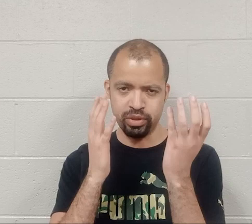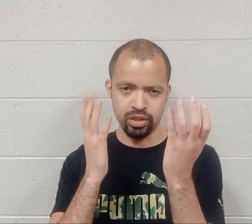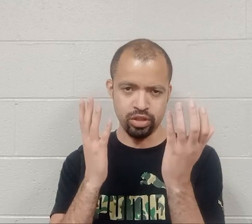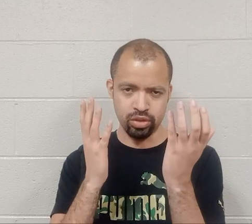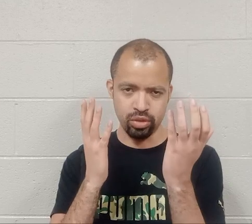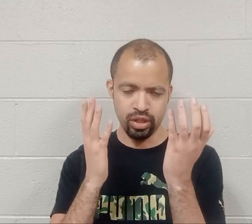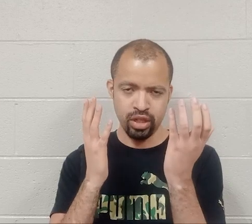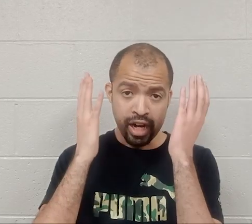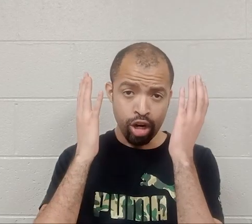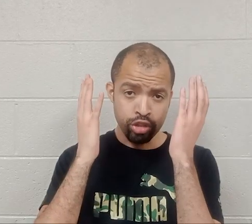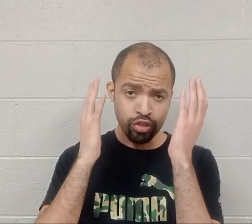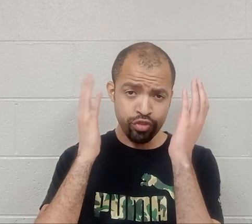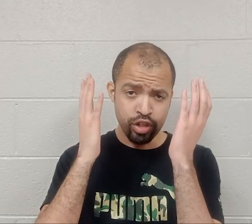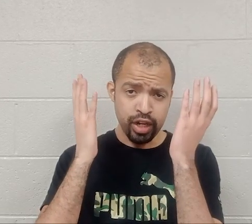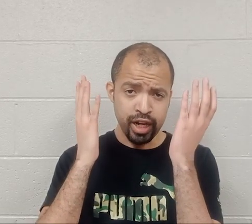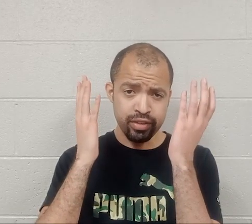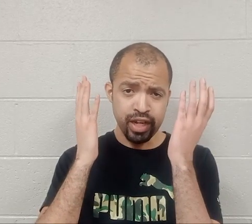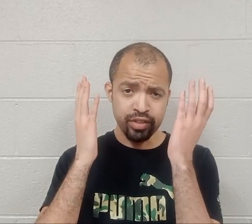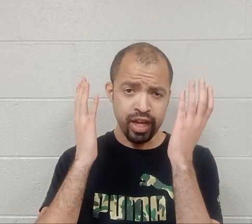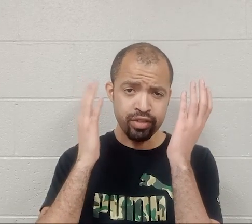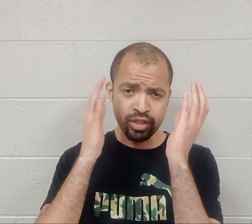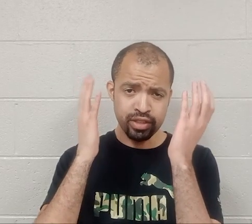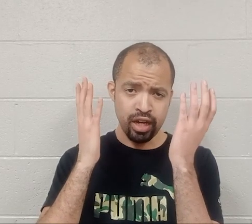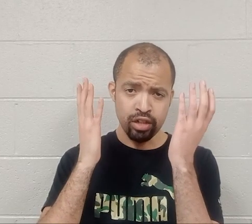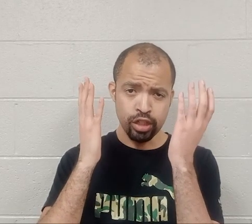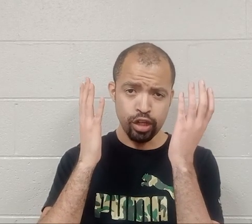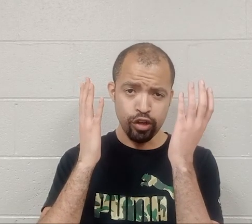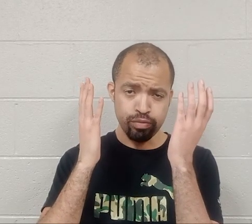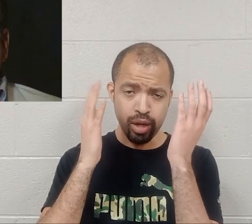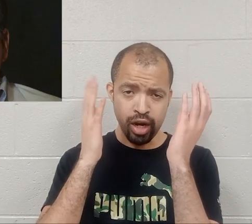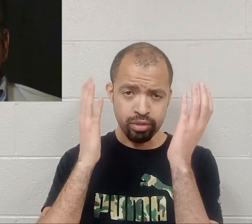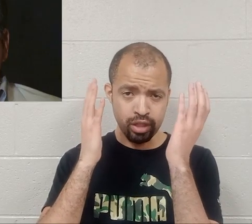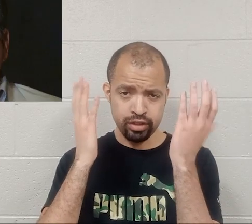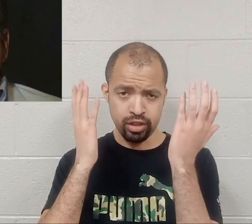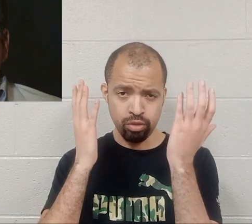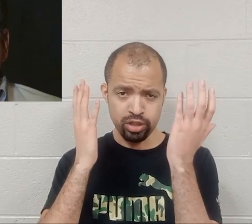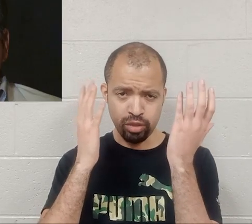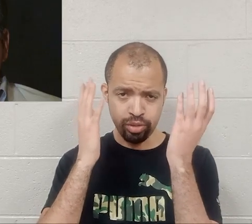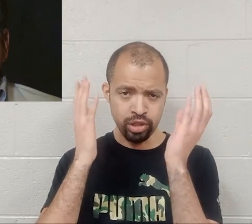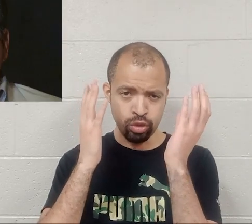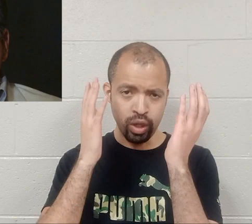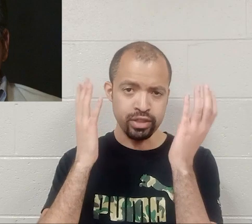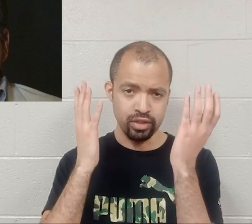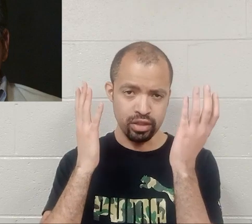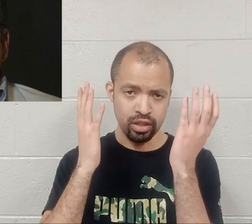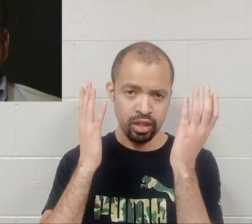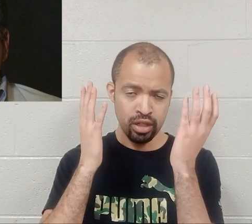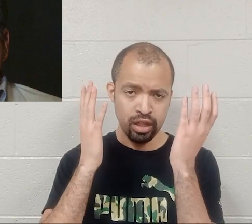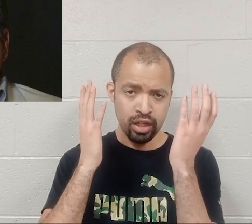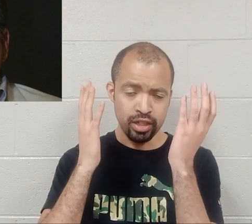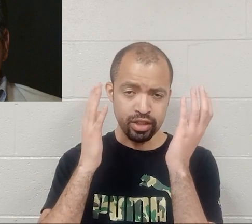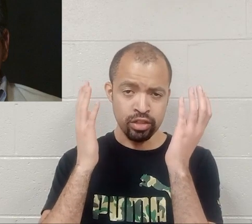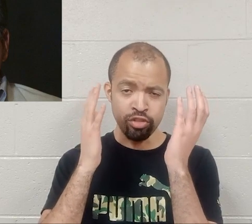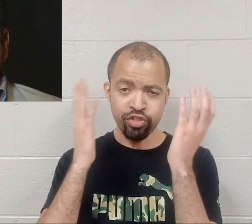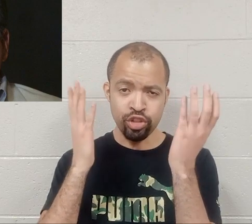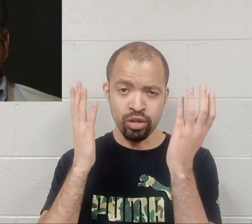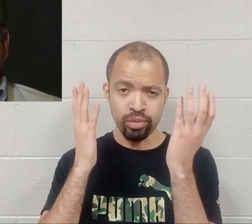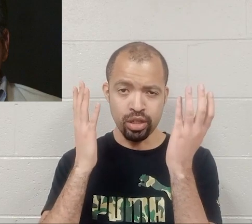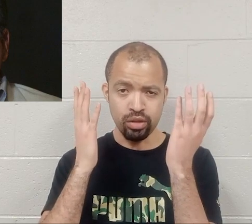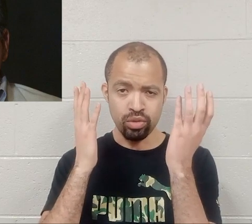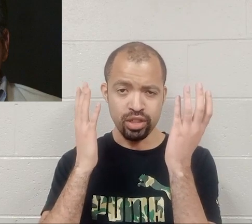potential. I also feel like that the acting talent of Bob Gunton was completely wasted. He's in the film, but when